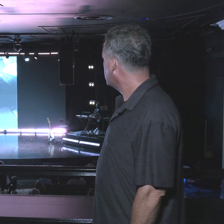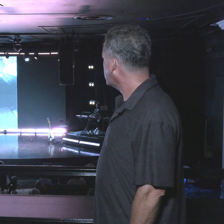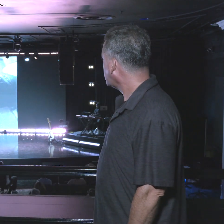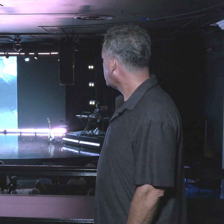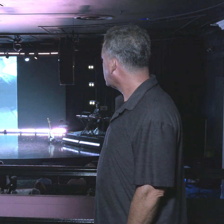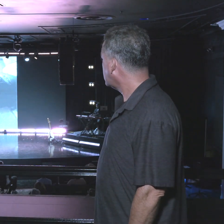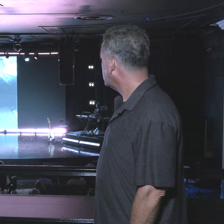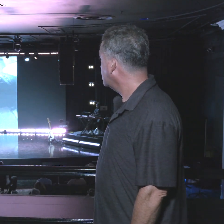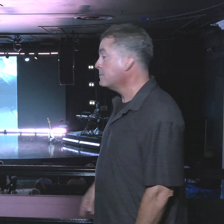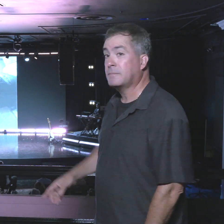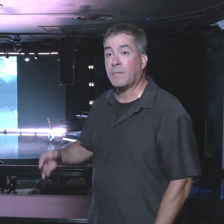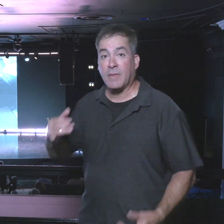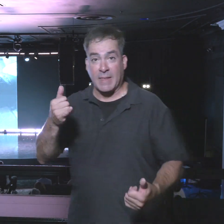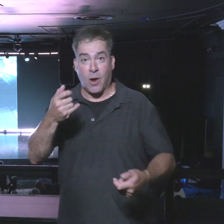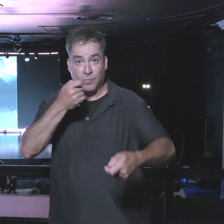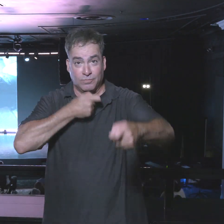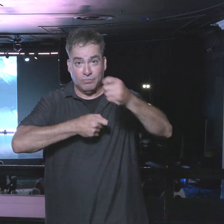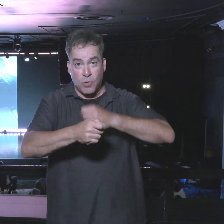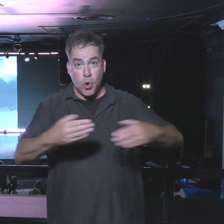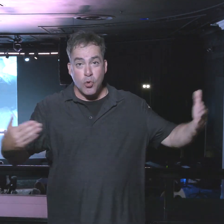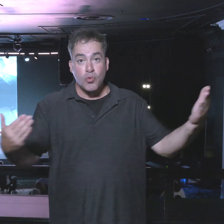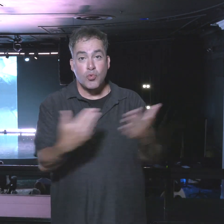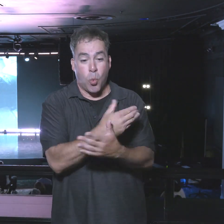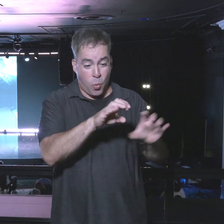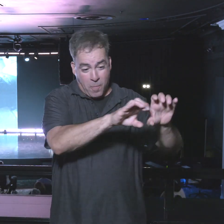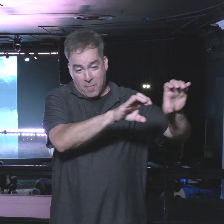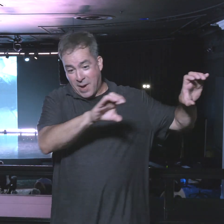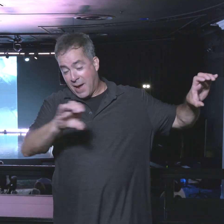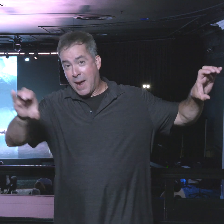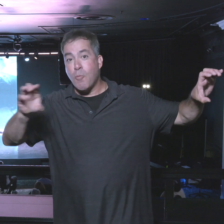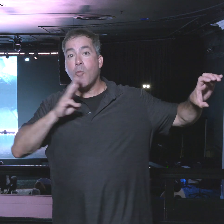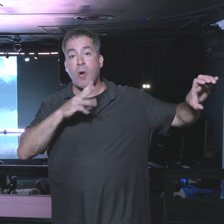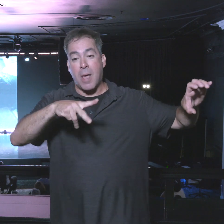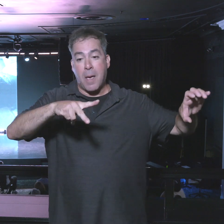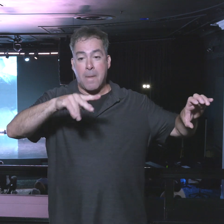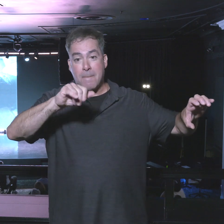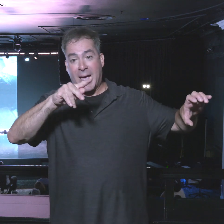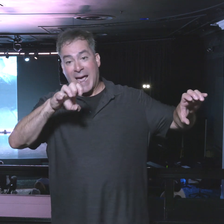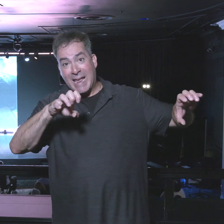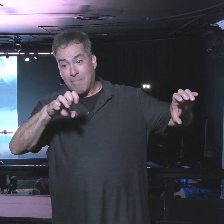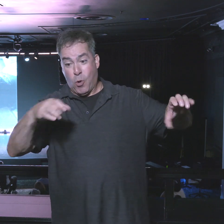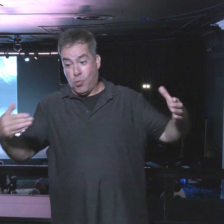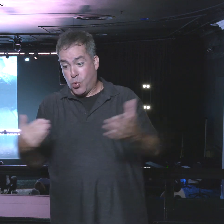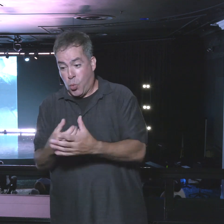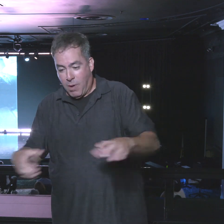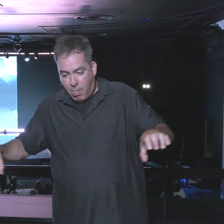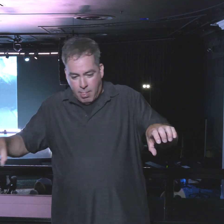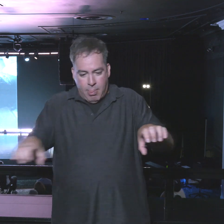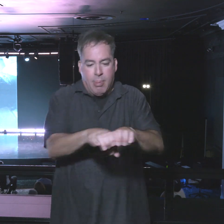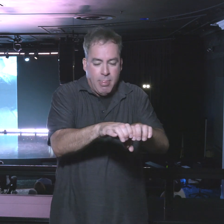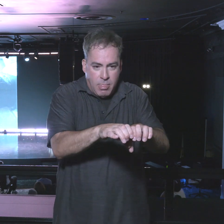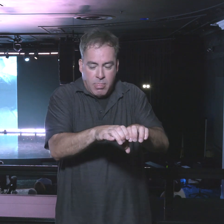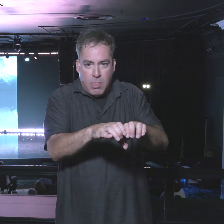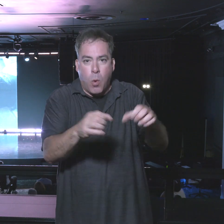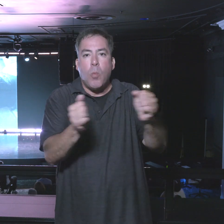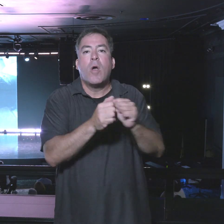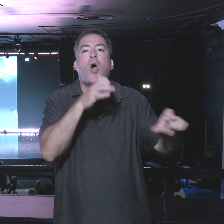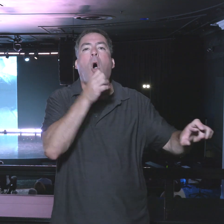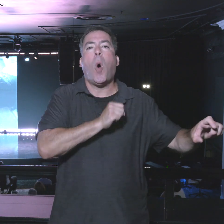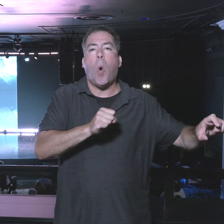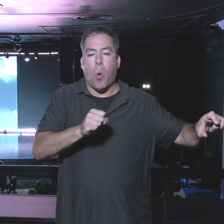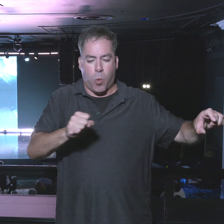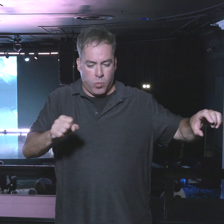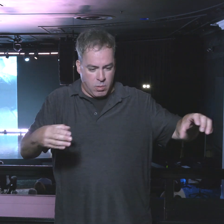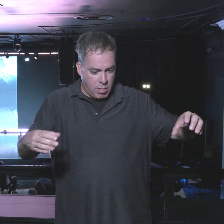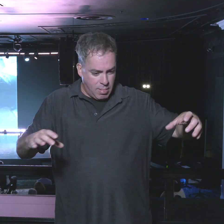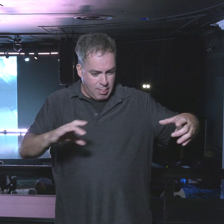My new pipes were connected to my old pipes. So,